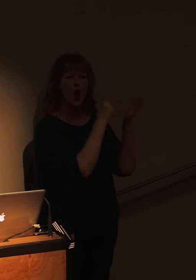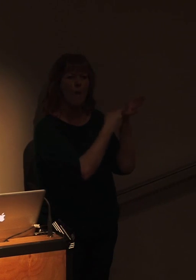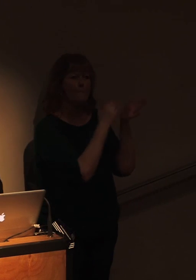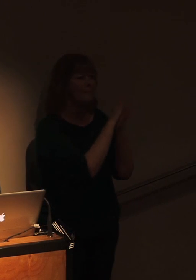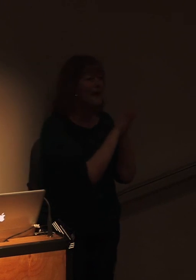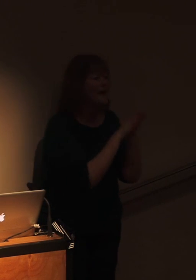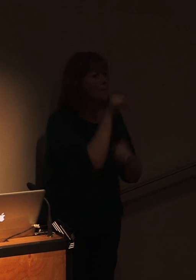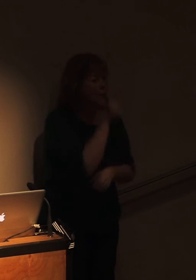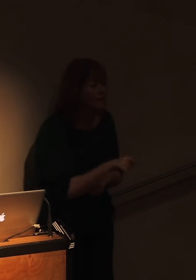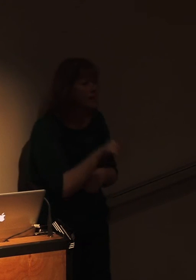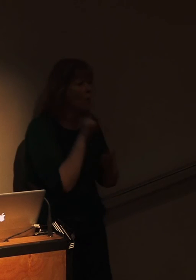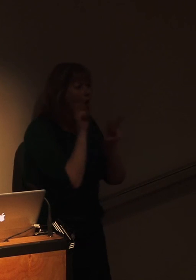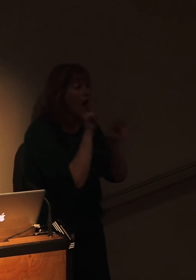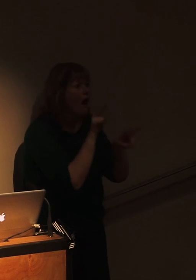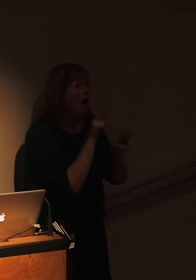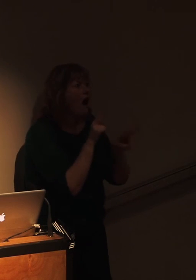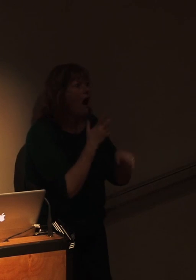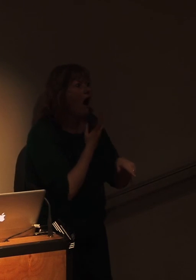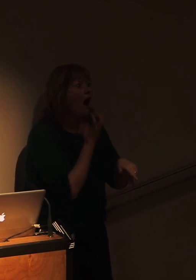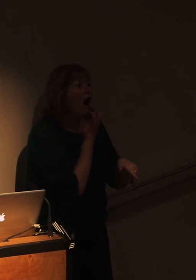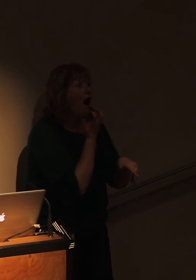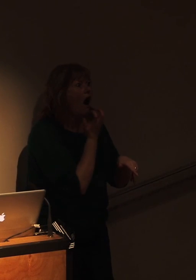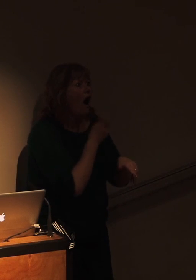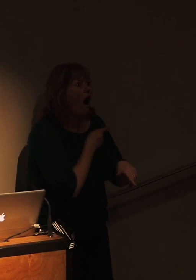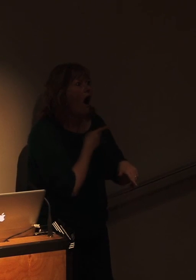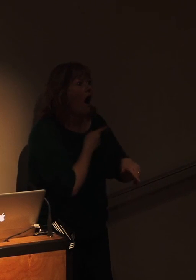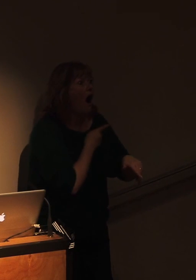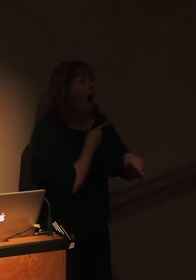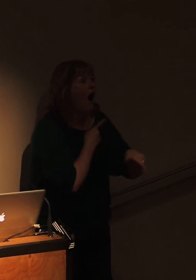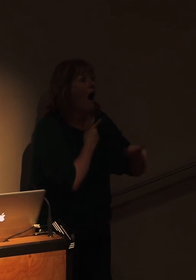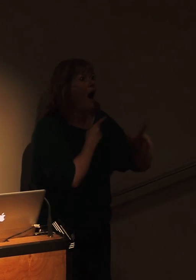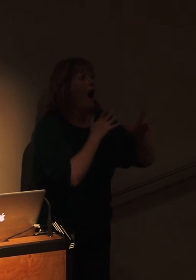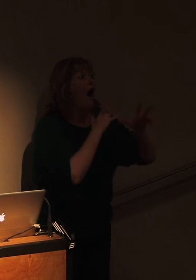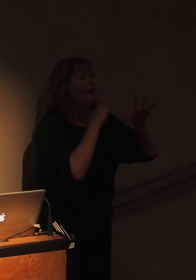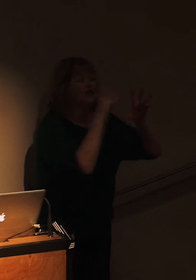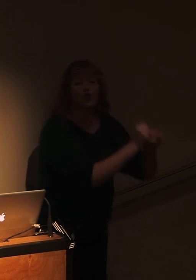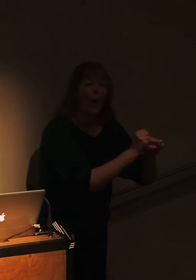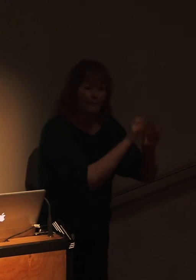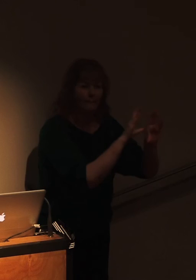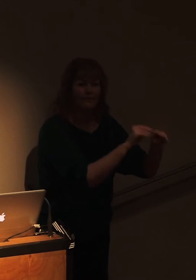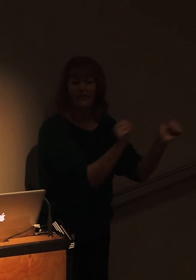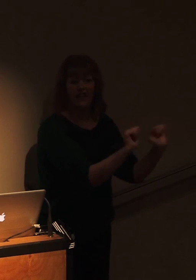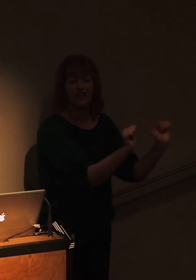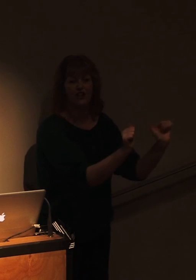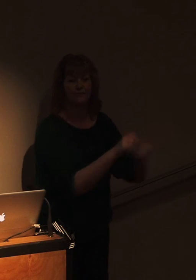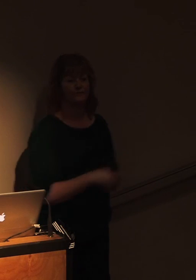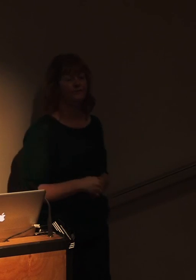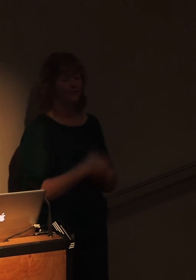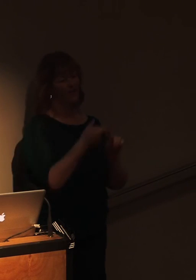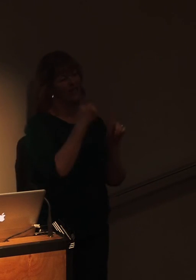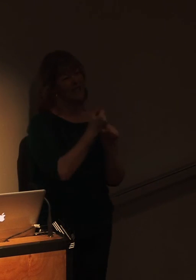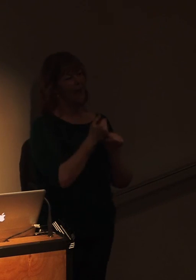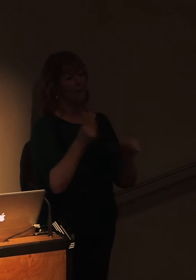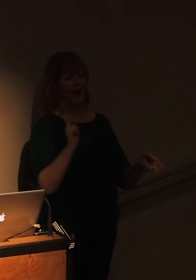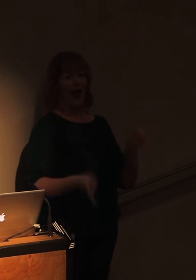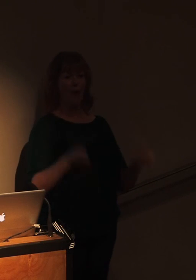you're building to that end, to the payoff. For instance, in the tuna cowboys film, we wanted the